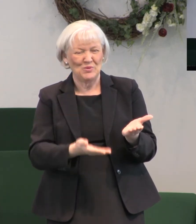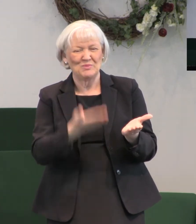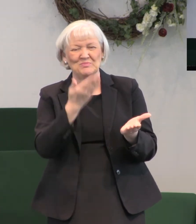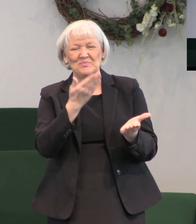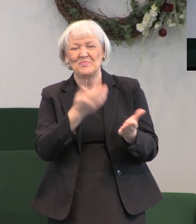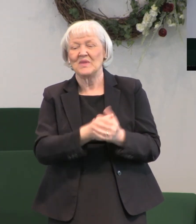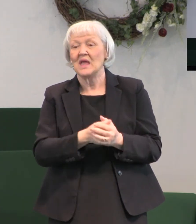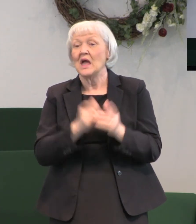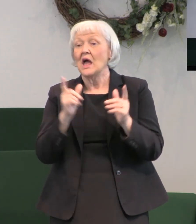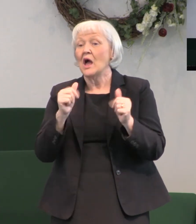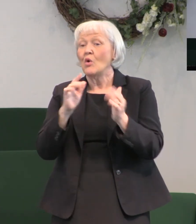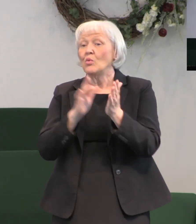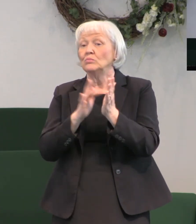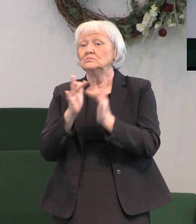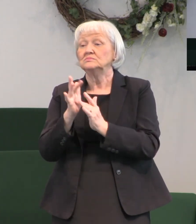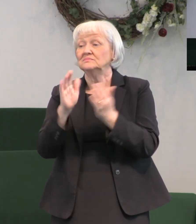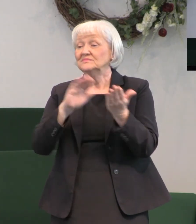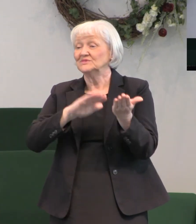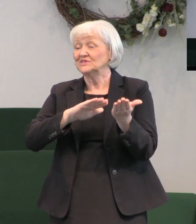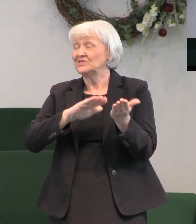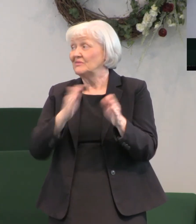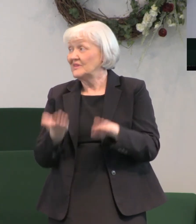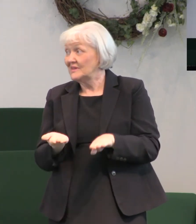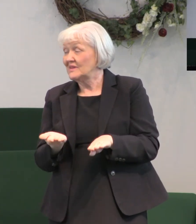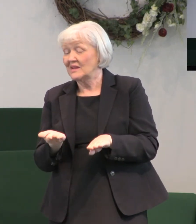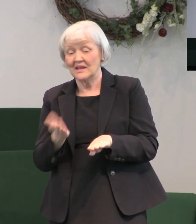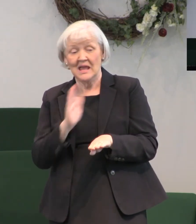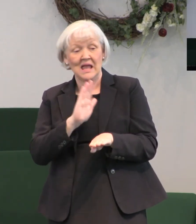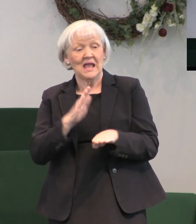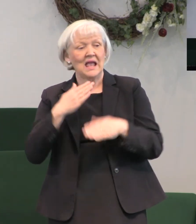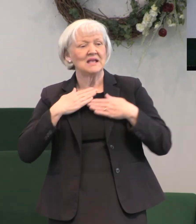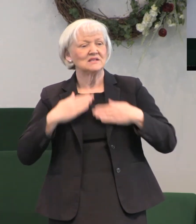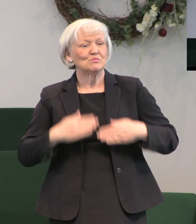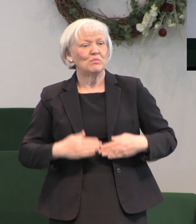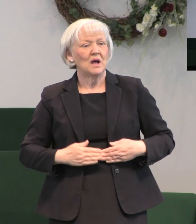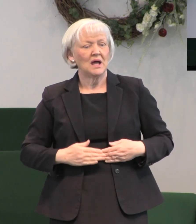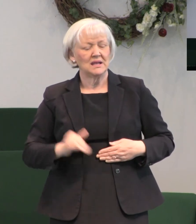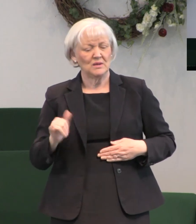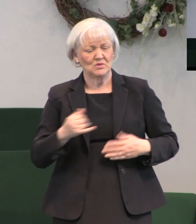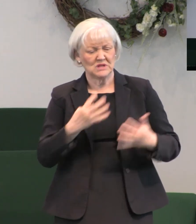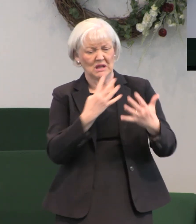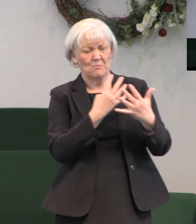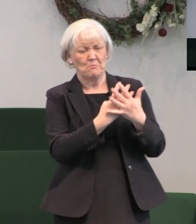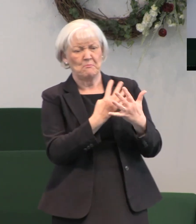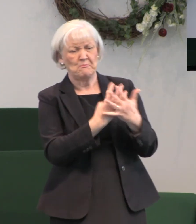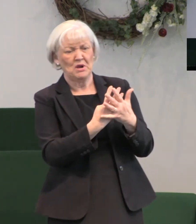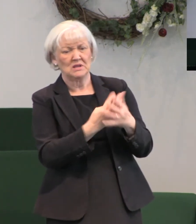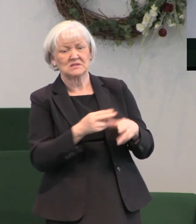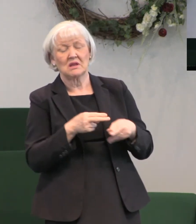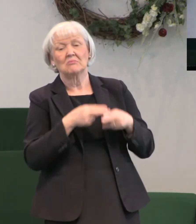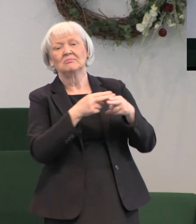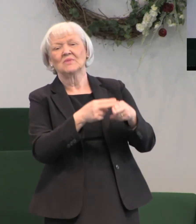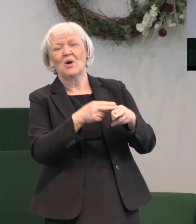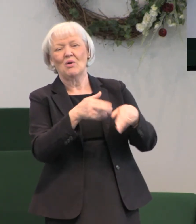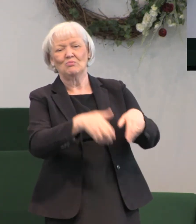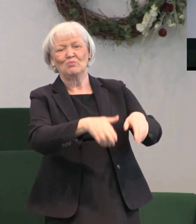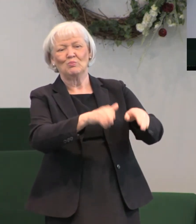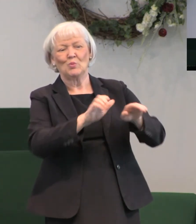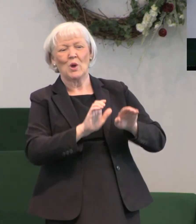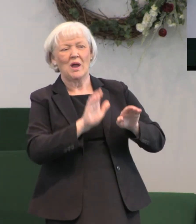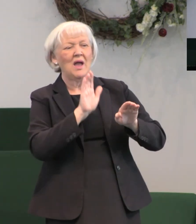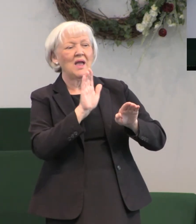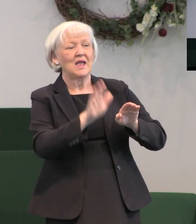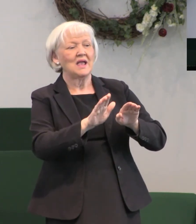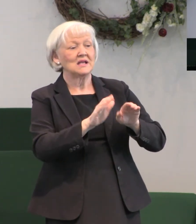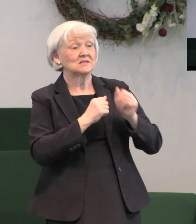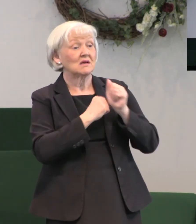When Jesus died, His body was imprisoned in the grave so that even His very